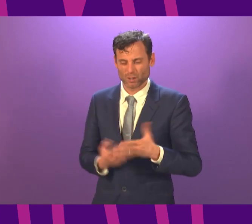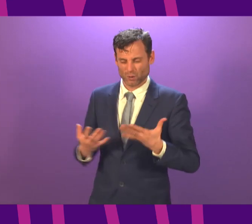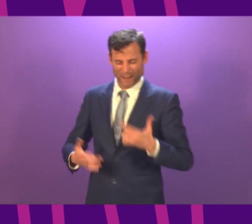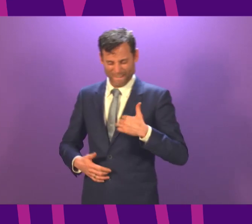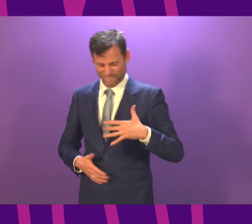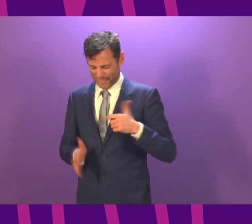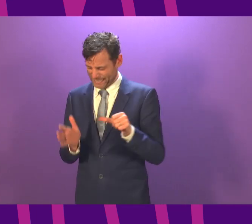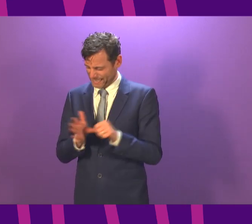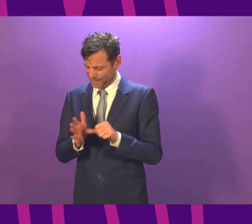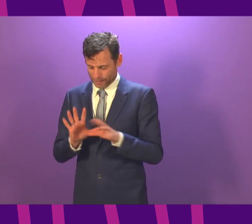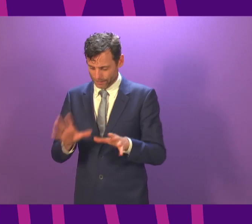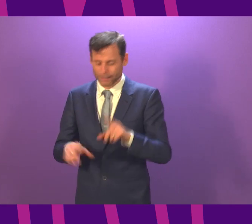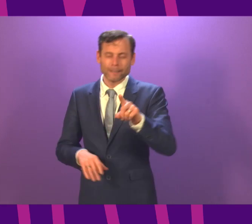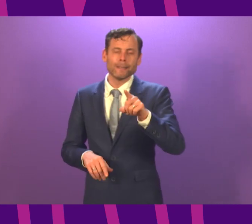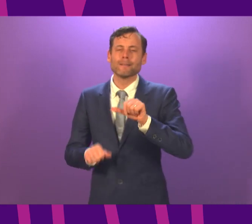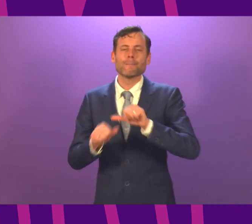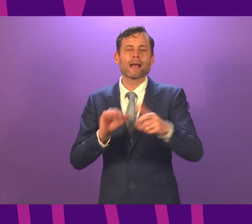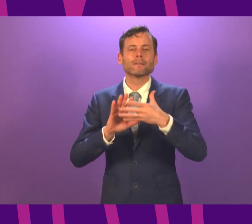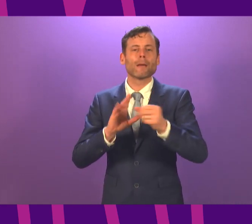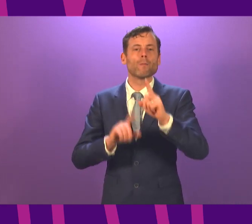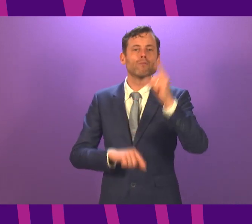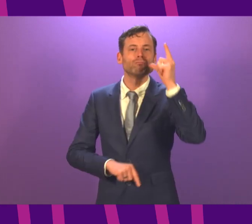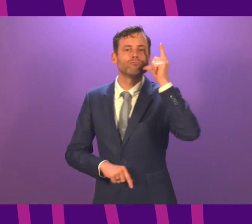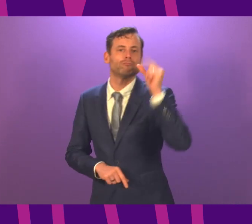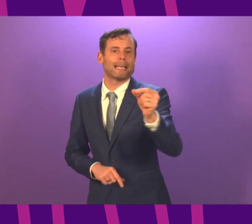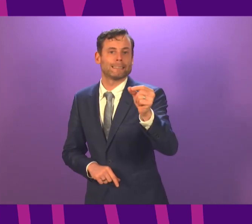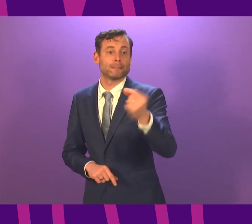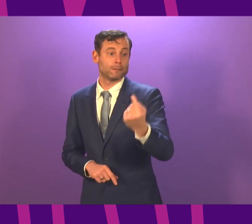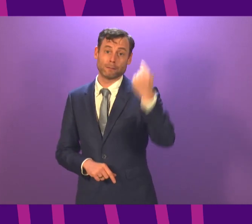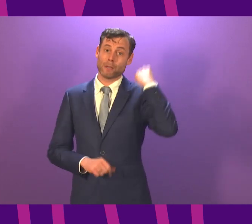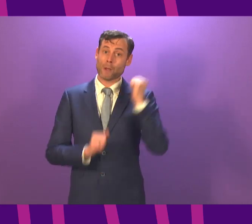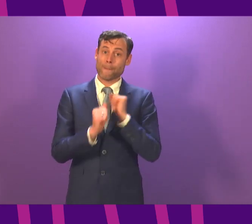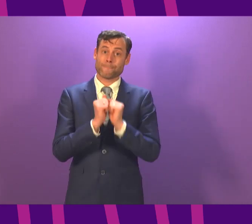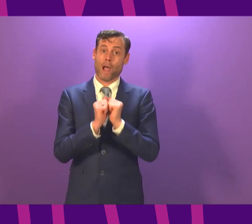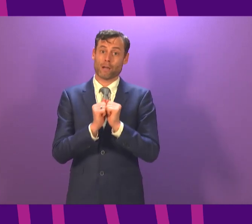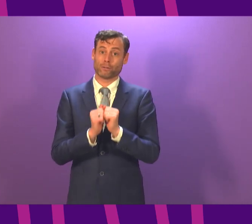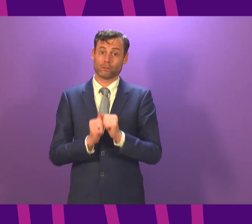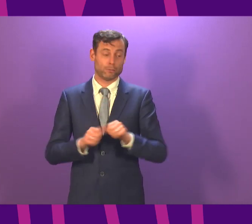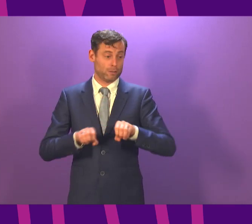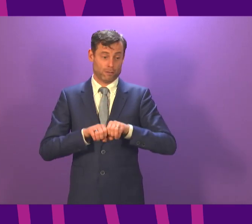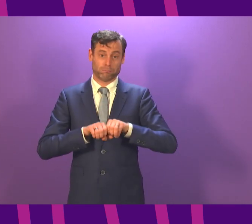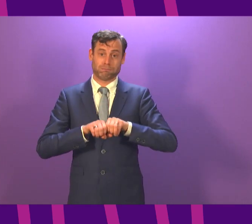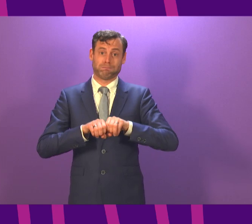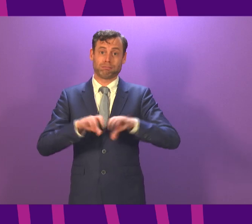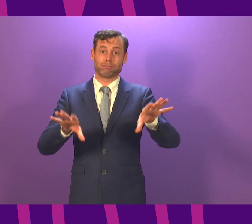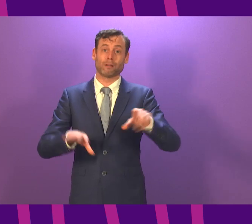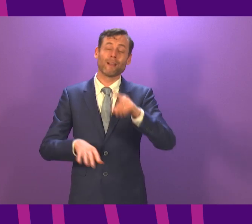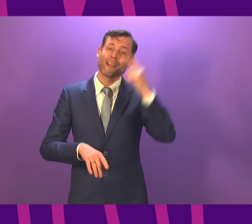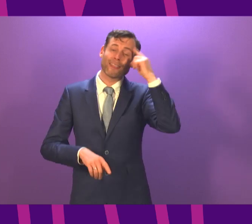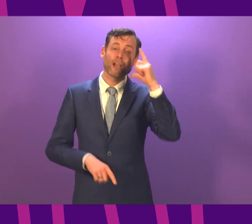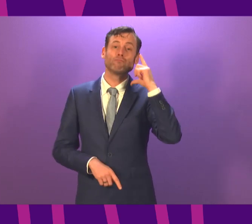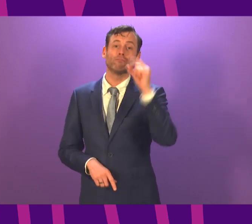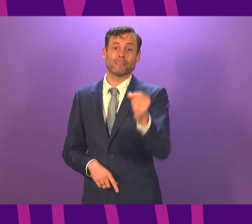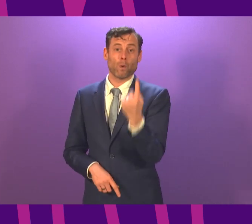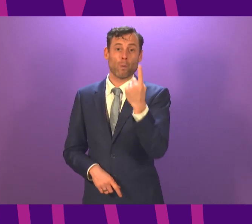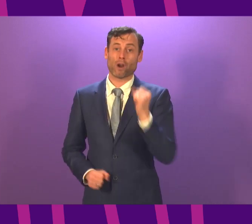race analogy again, back in March, the virus was in a race of its own. There was only one lane and it was the virus and we